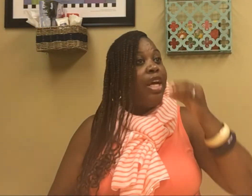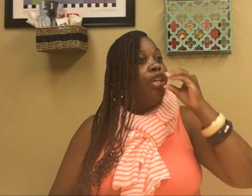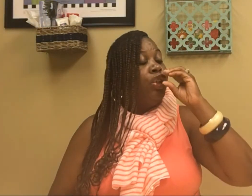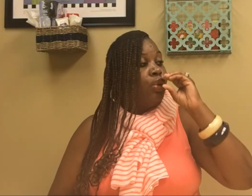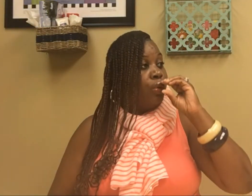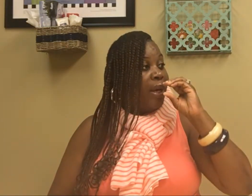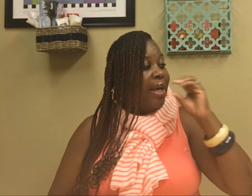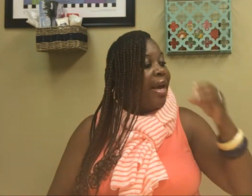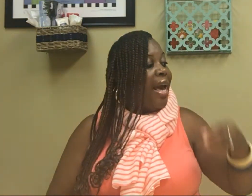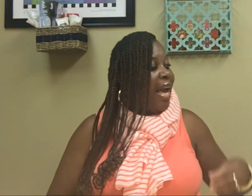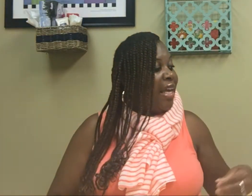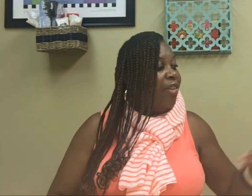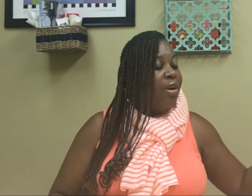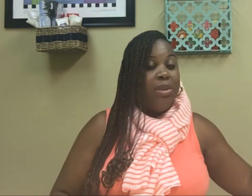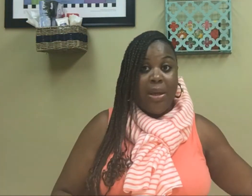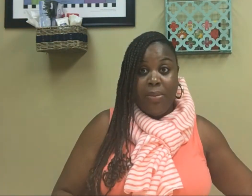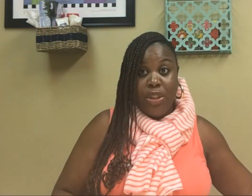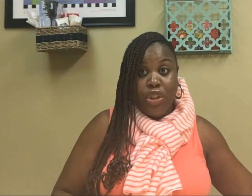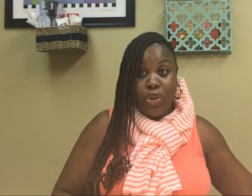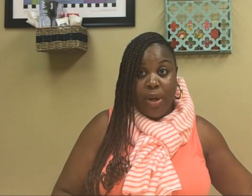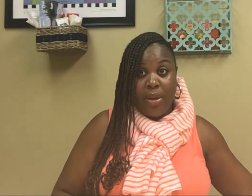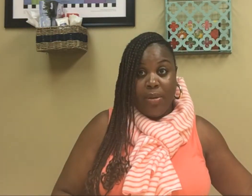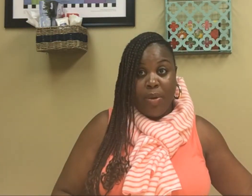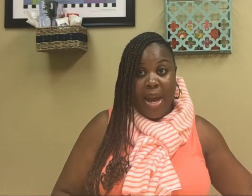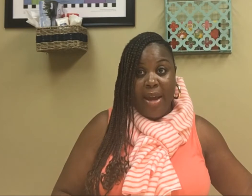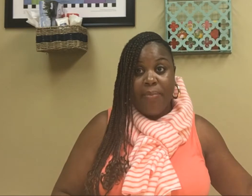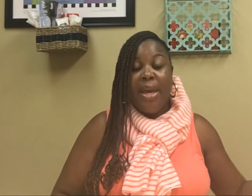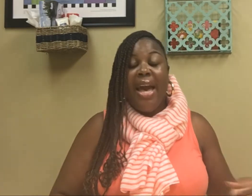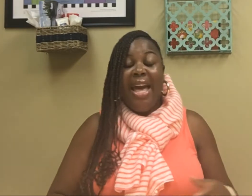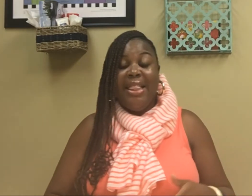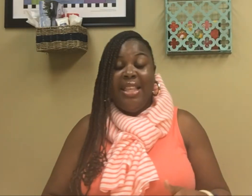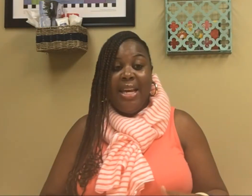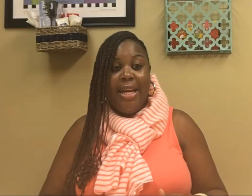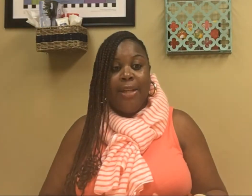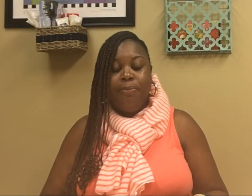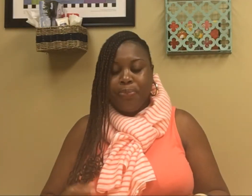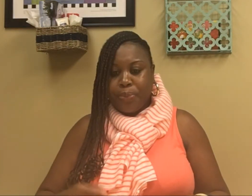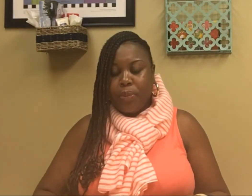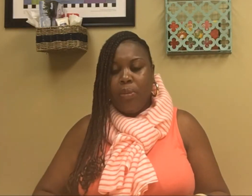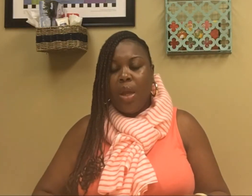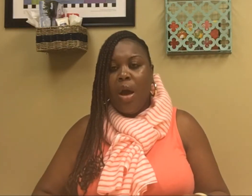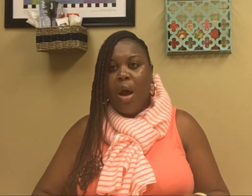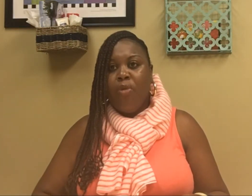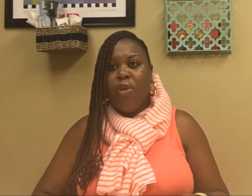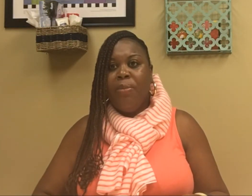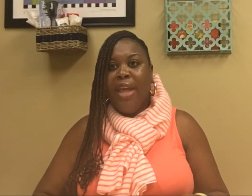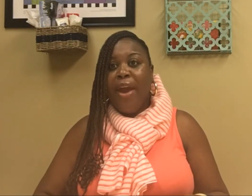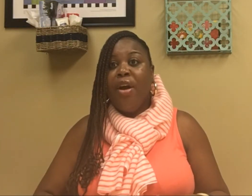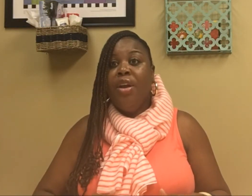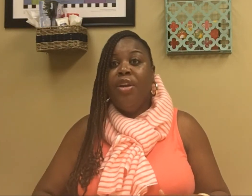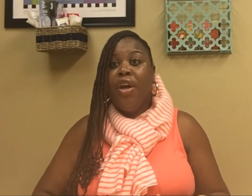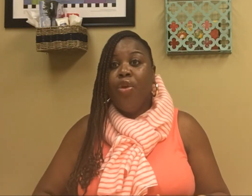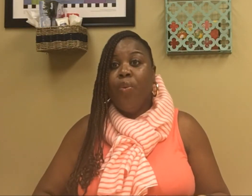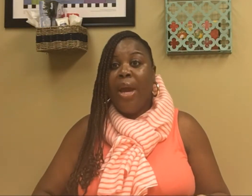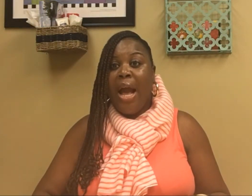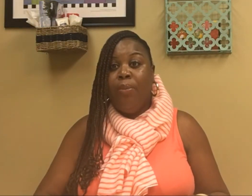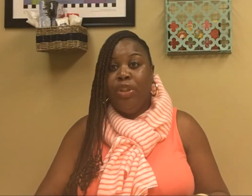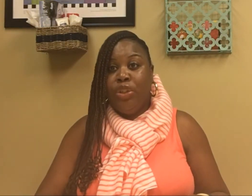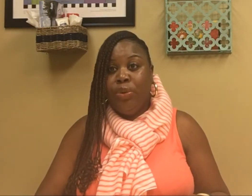say drink and give him something to drink. Okay. And then from there, another way I would do